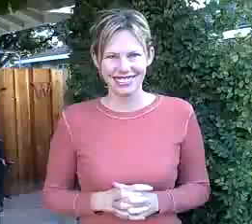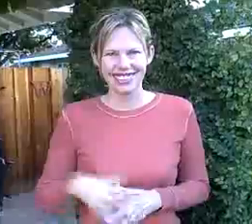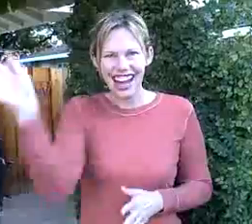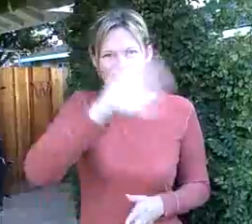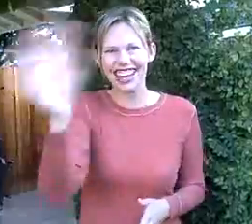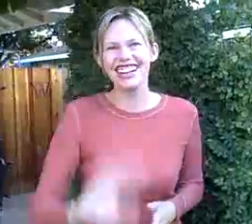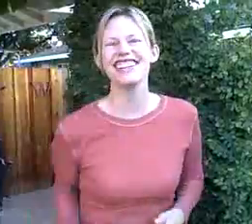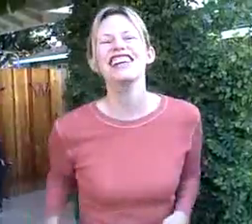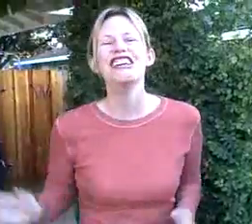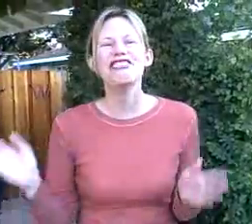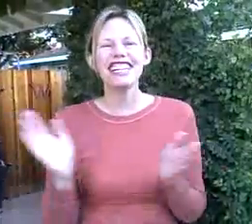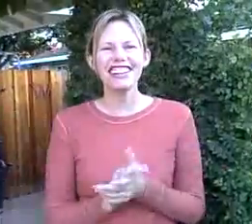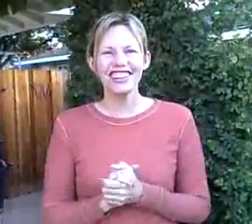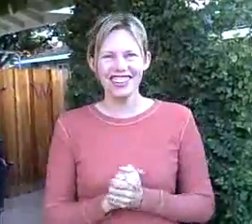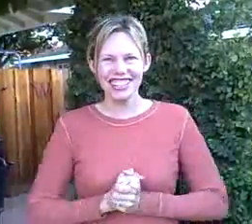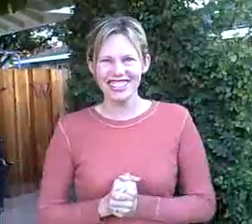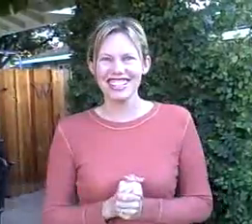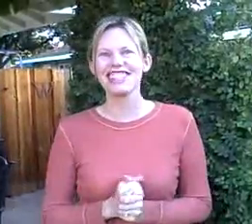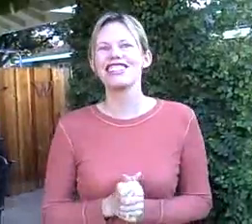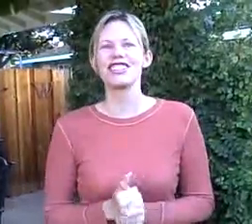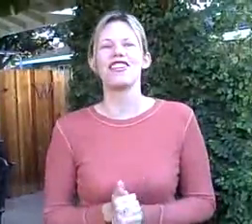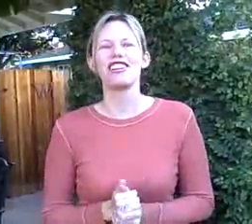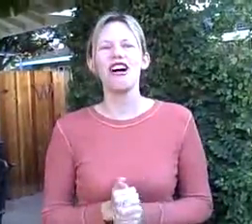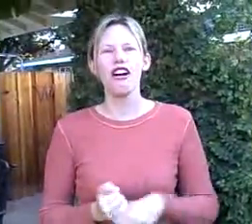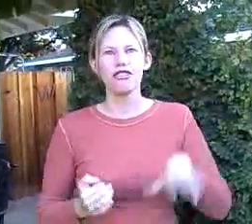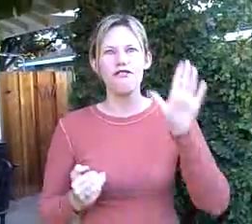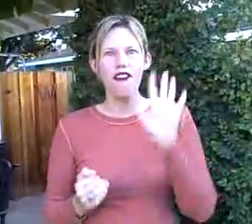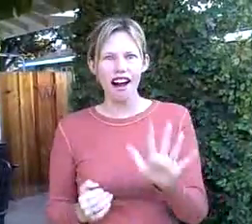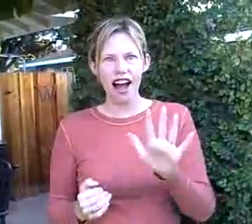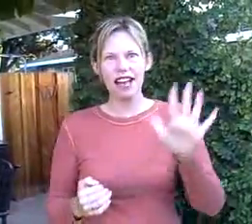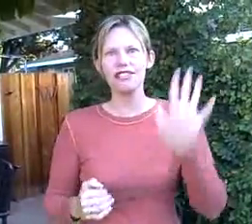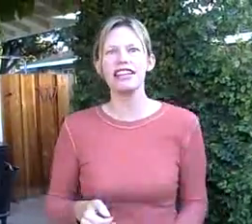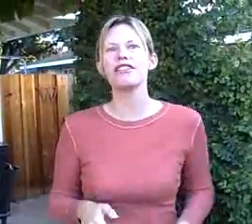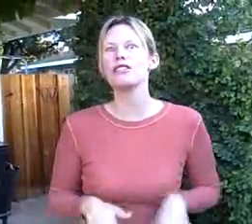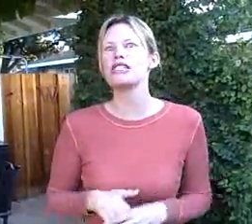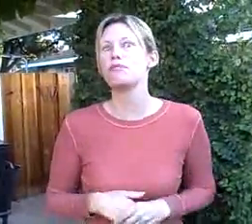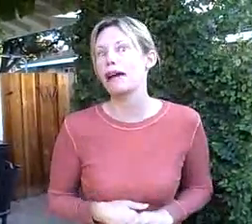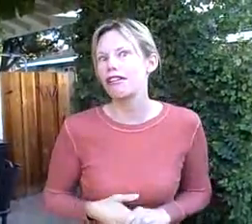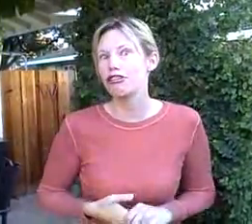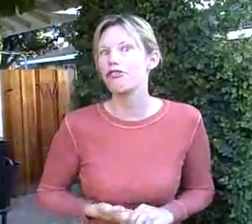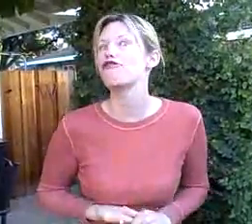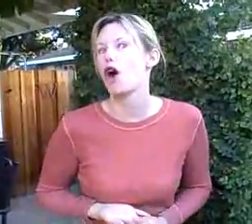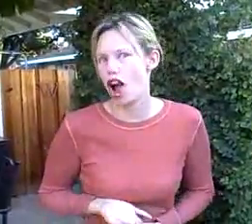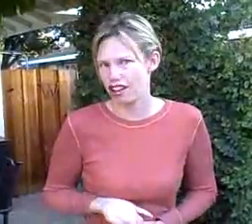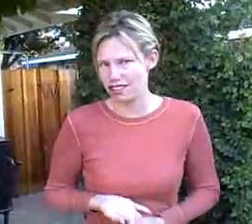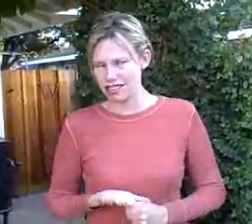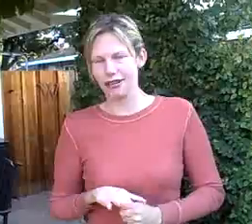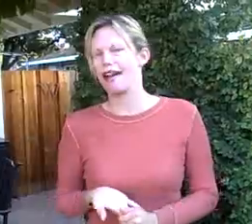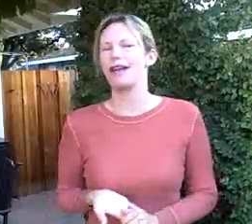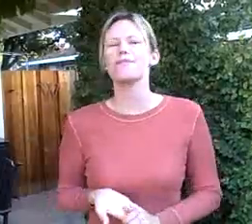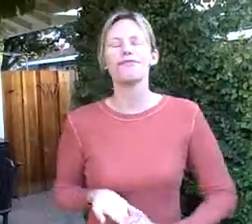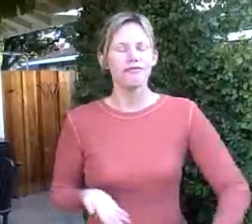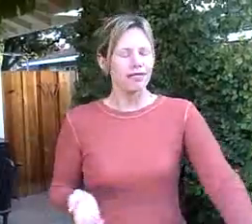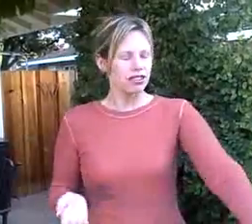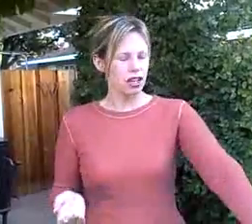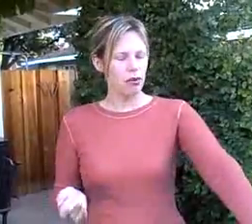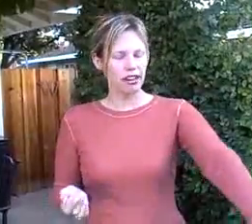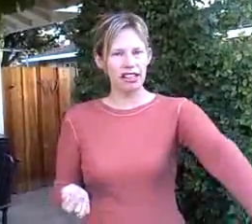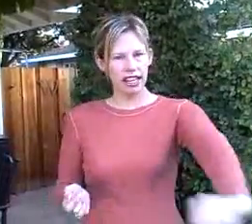Hi there. We are going to sing a song called Five Little Speckled Frogs, okay? So we're going to need